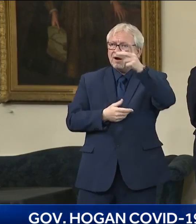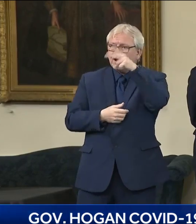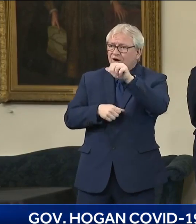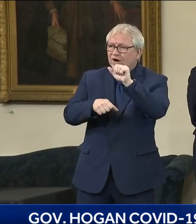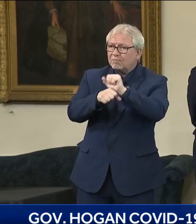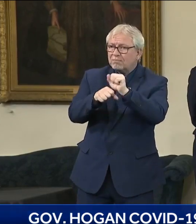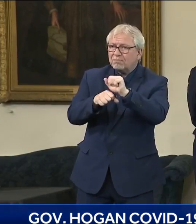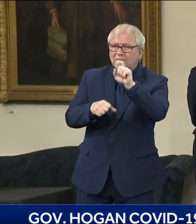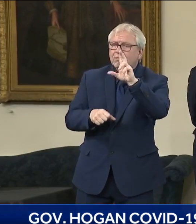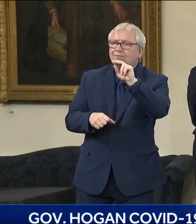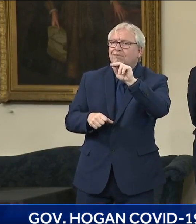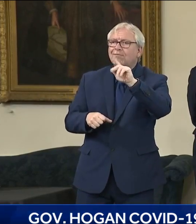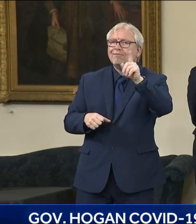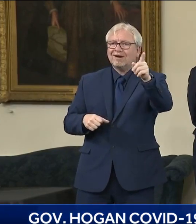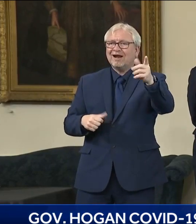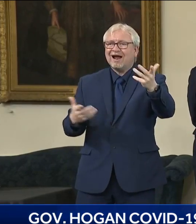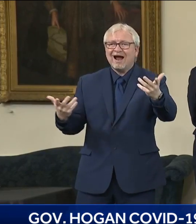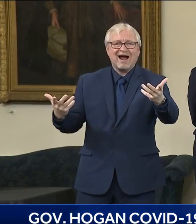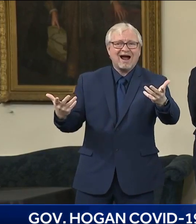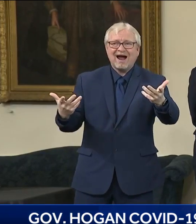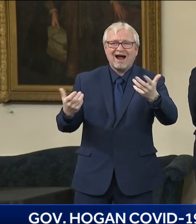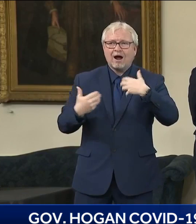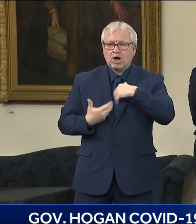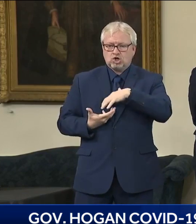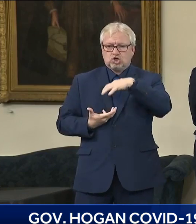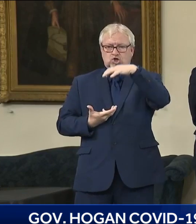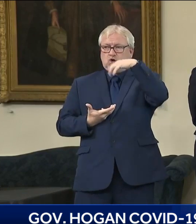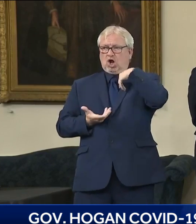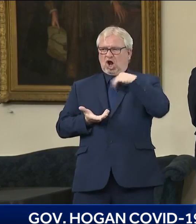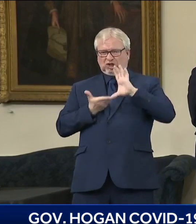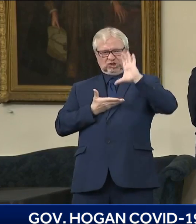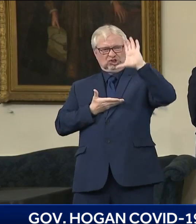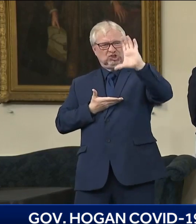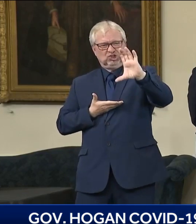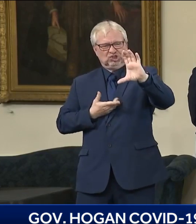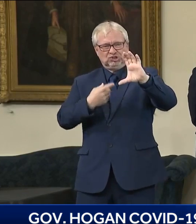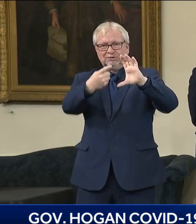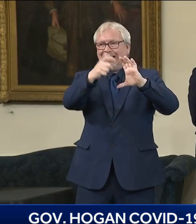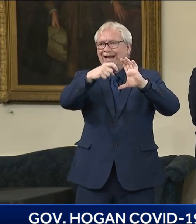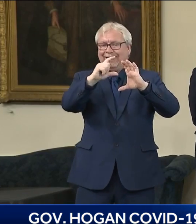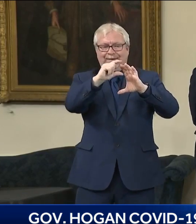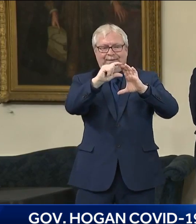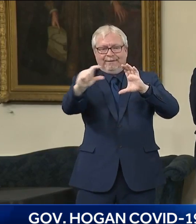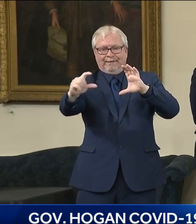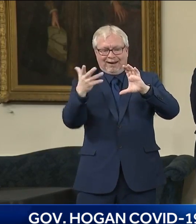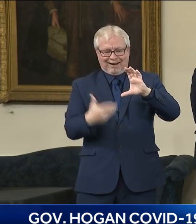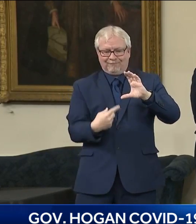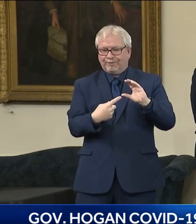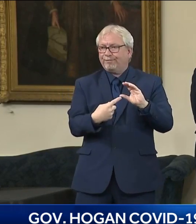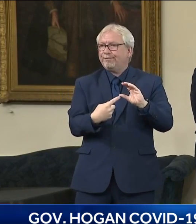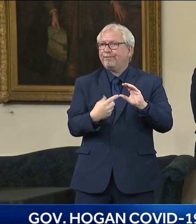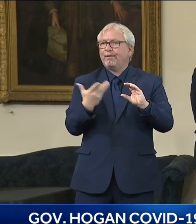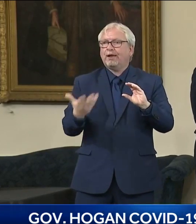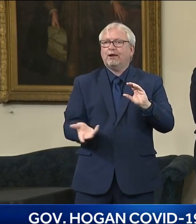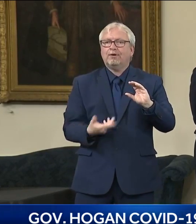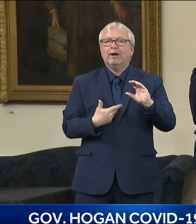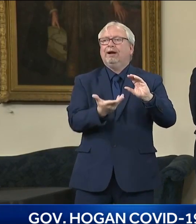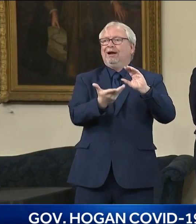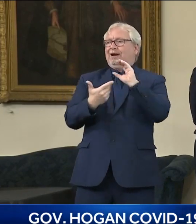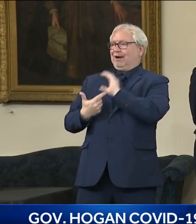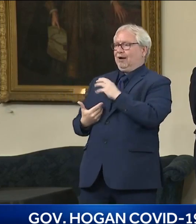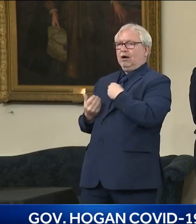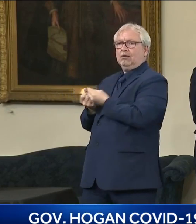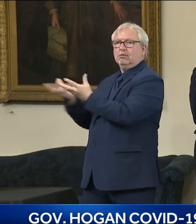And they were, you know, rather than sitting in a freezer, we're now sending them out to somebody that's going to put them in somebody's arm in the next few days.